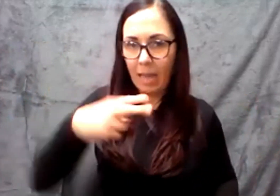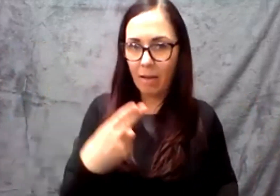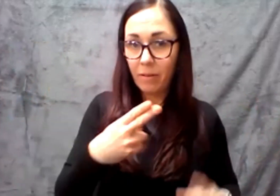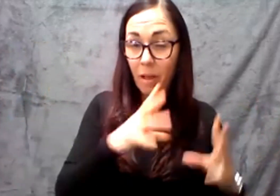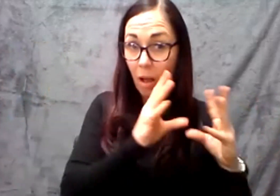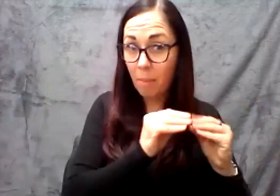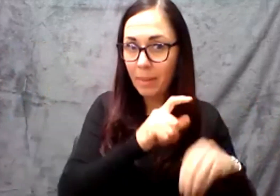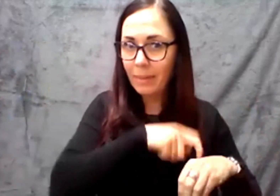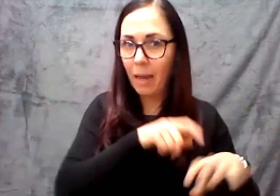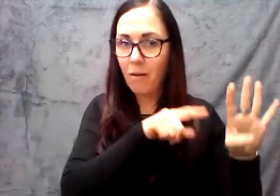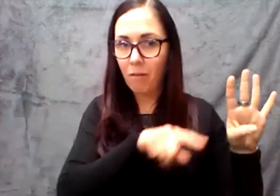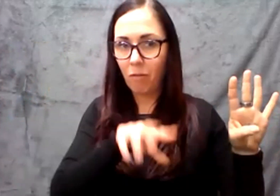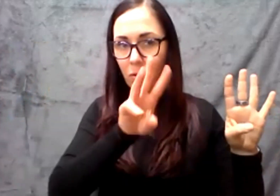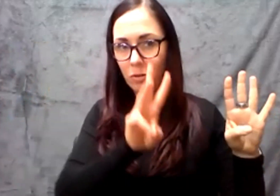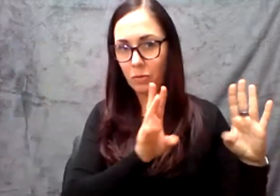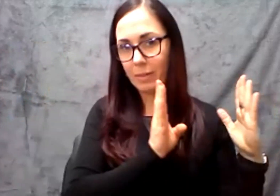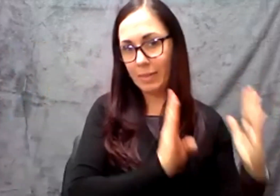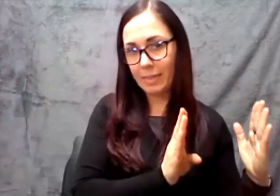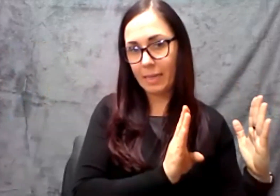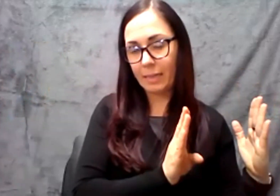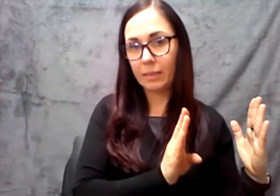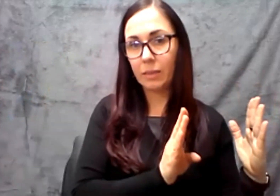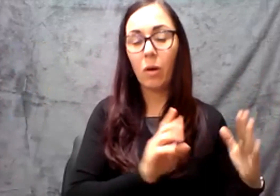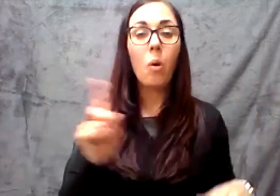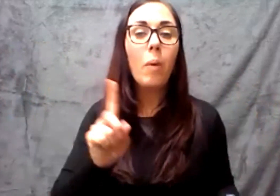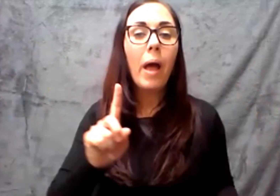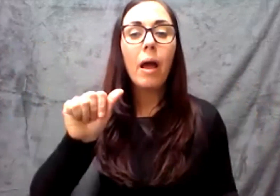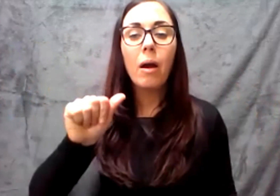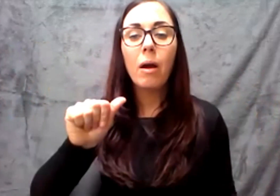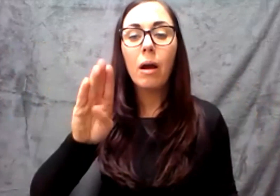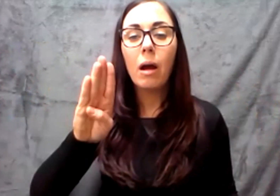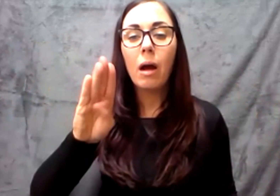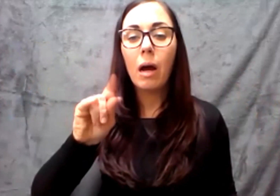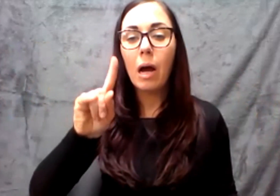is from 4 to 6 p.m. at ability 360.